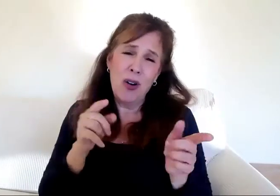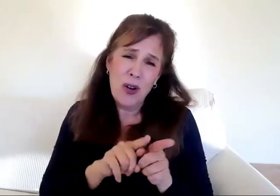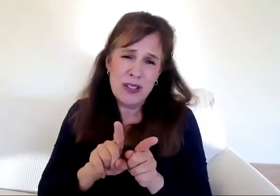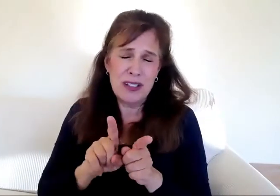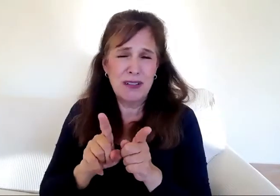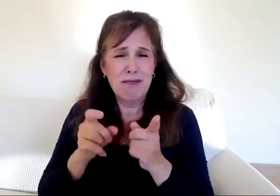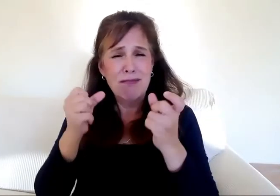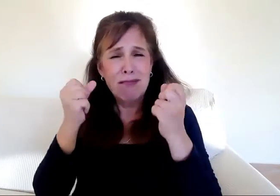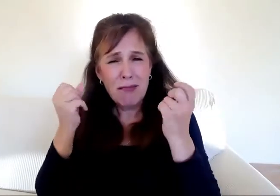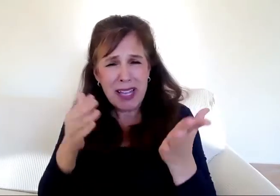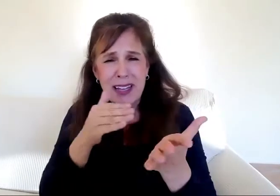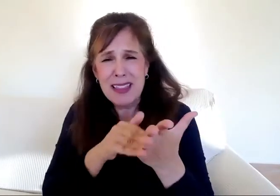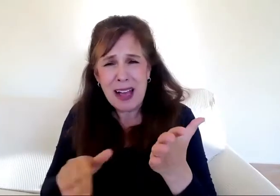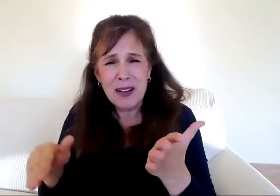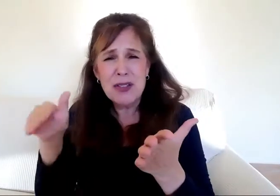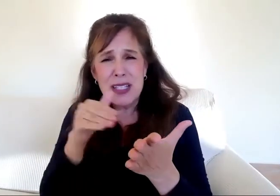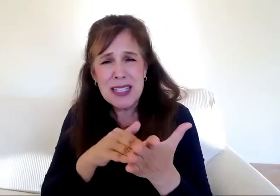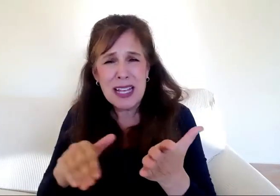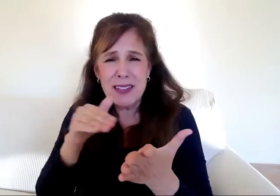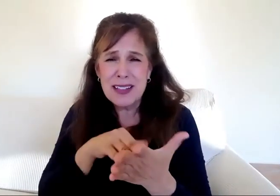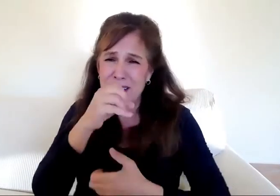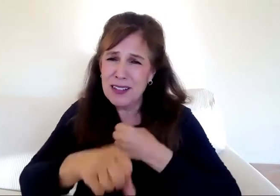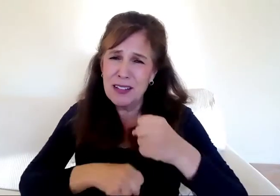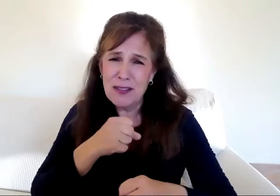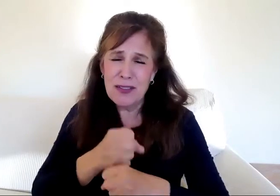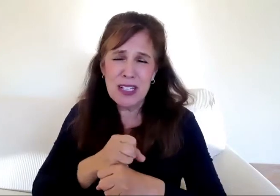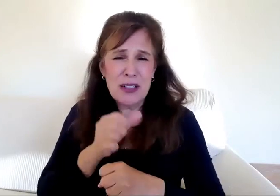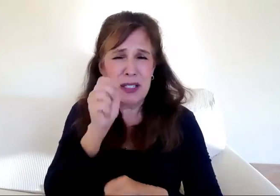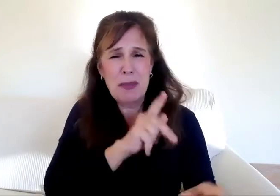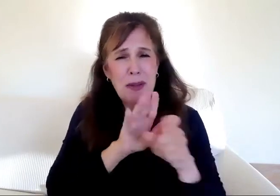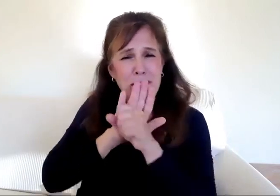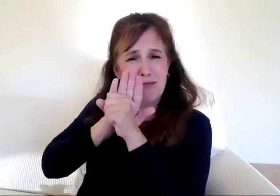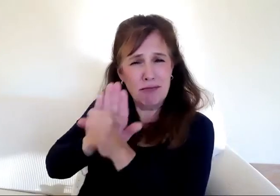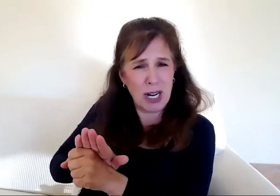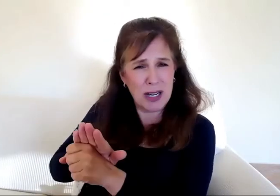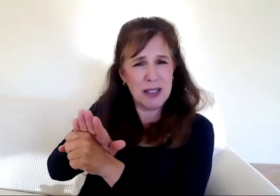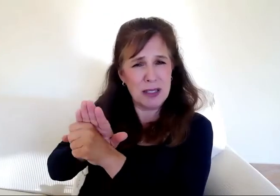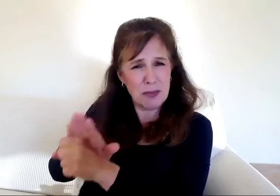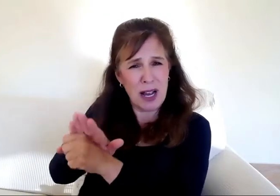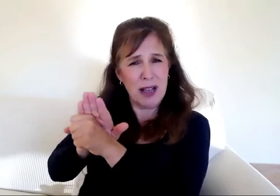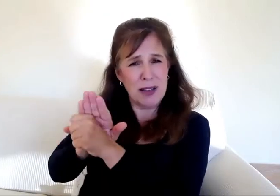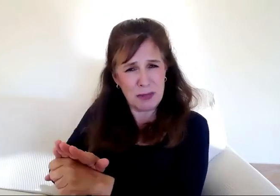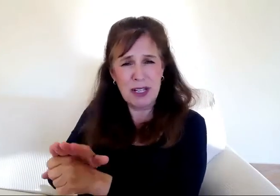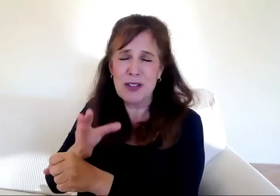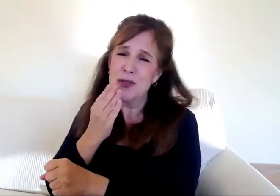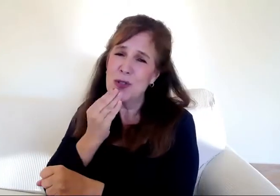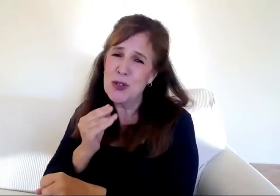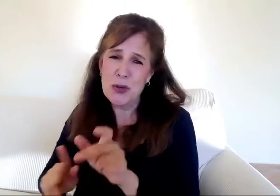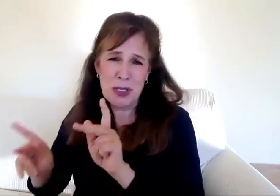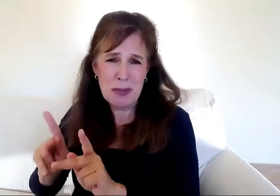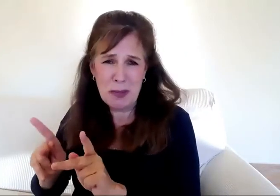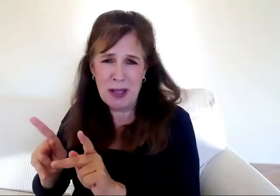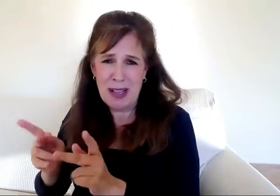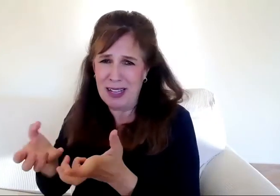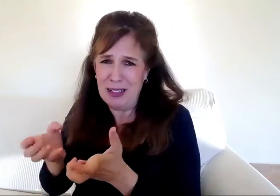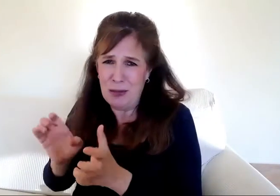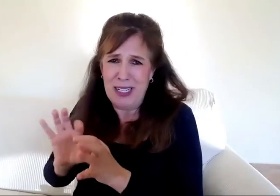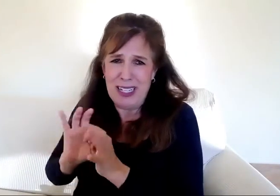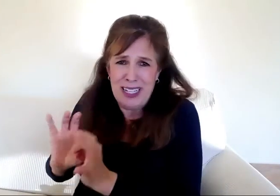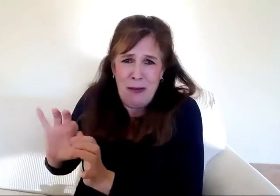that. In the U.S., I could live a seemingly glossy life and leave all that old world and